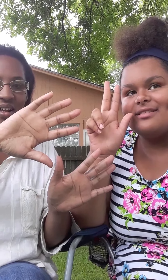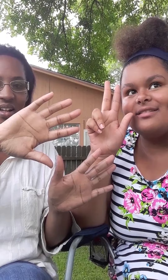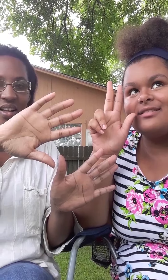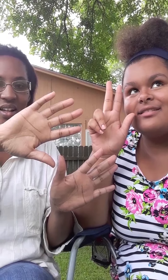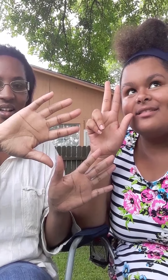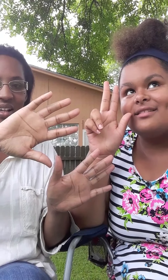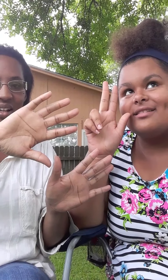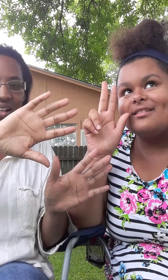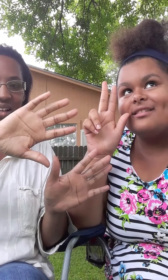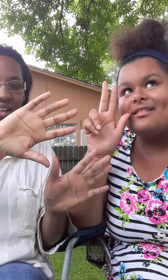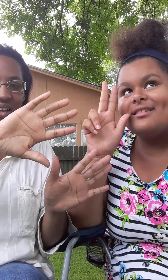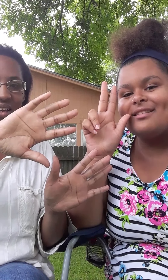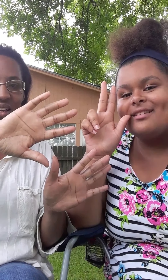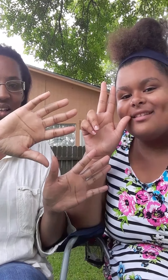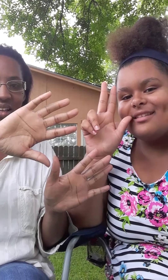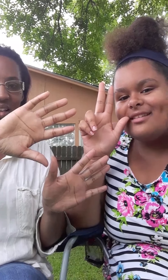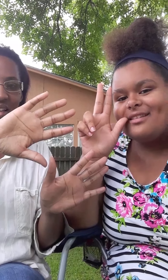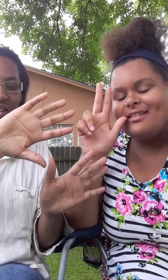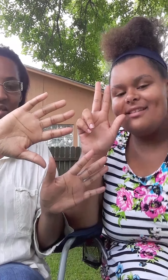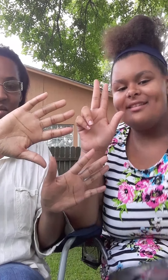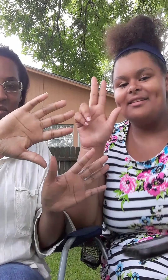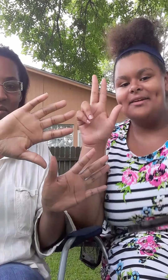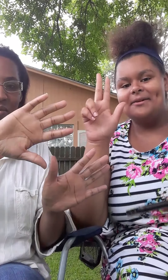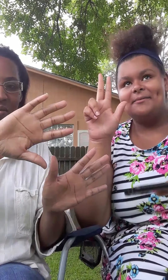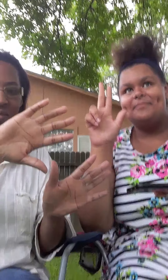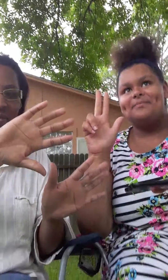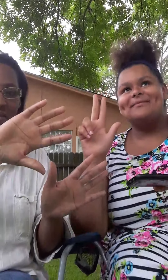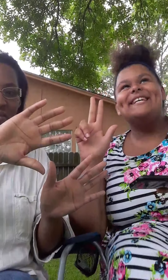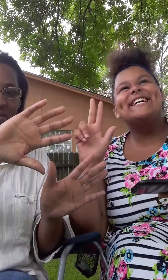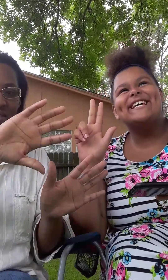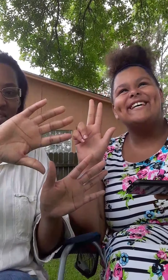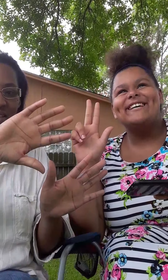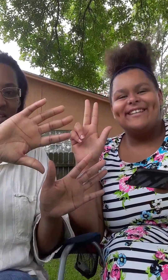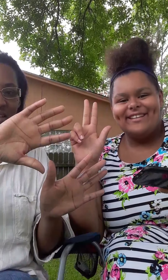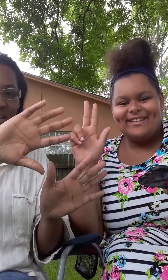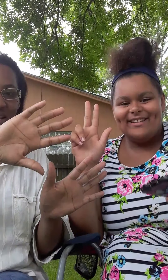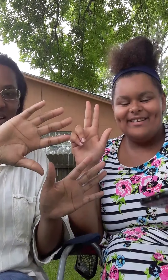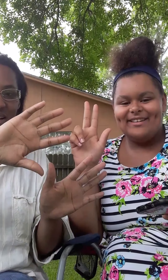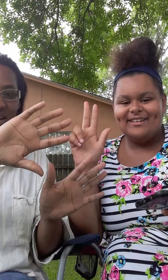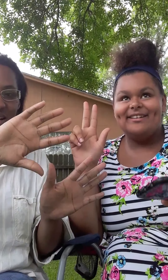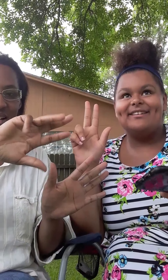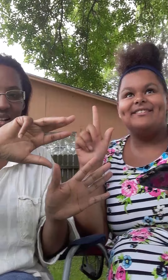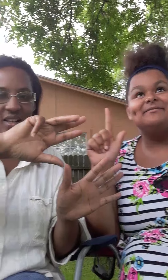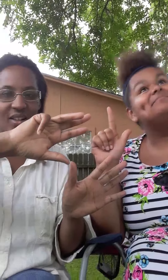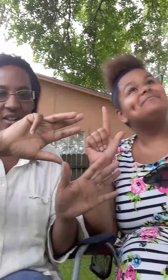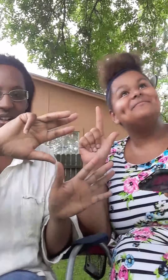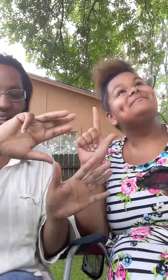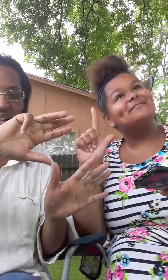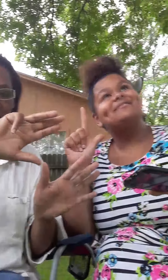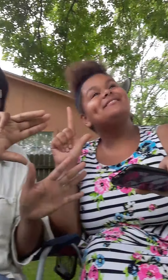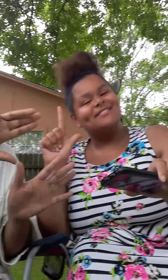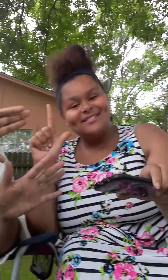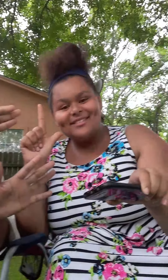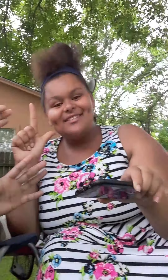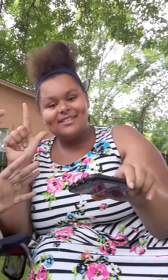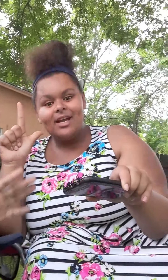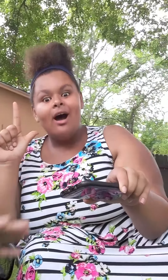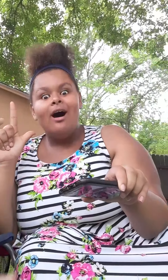finger down if you've never worn sunscreen. Put a finger down if you've seen Friday a million times. Put a finger down